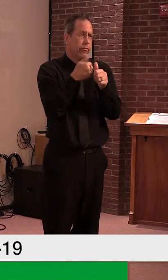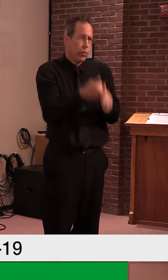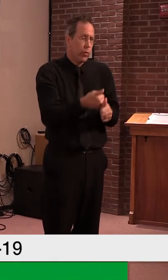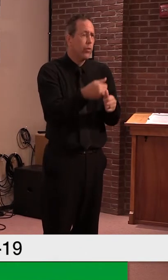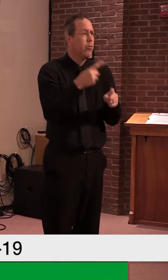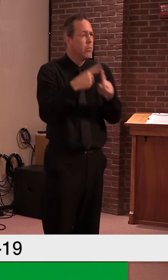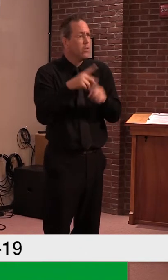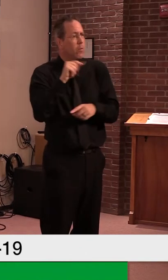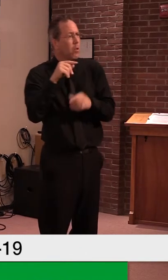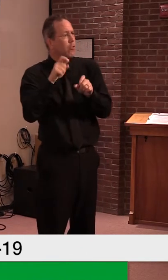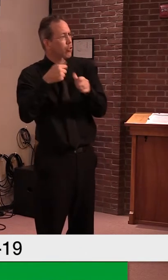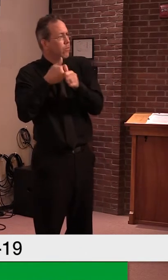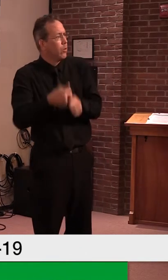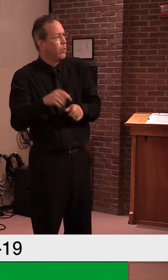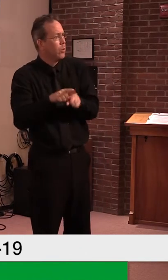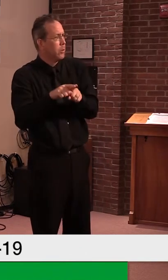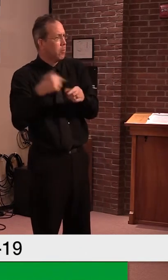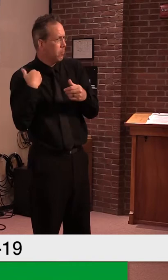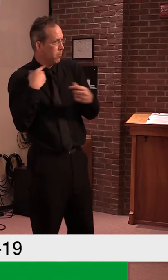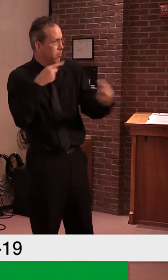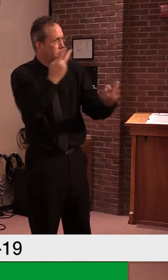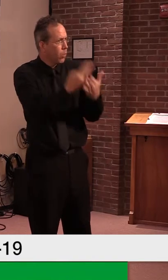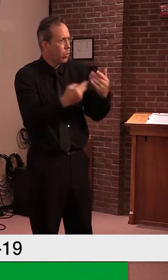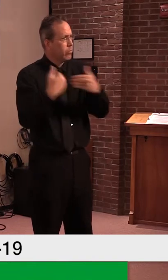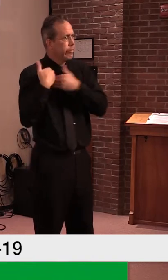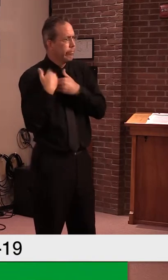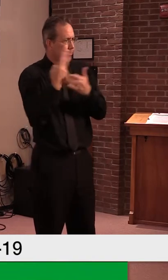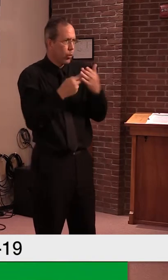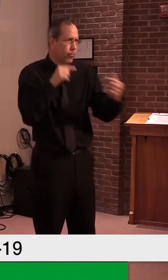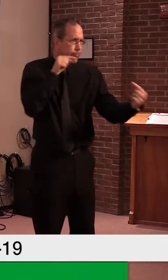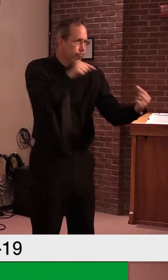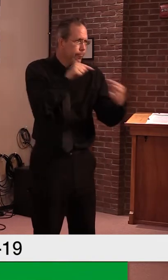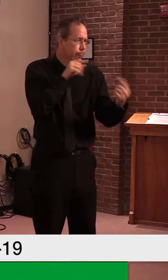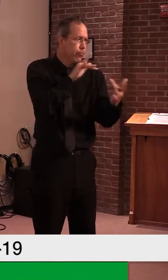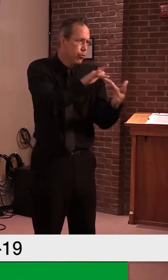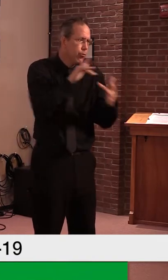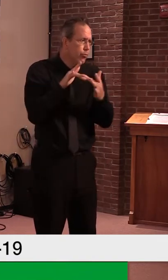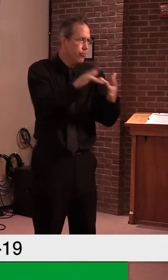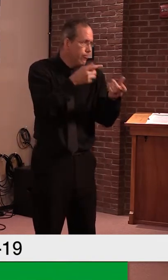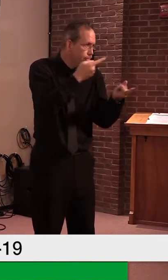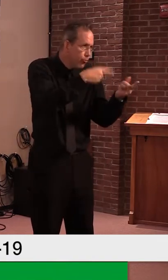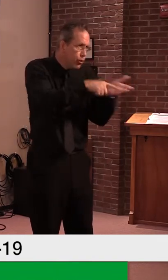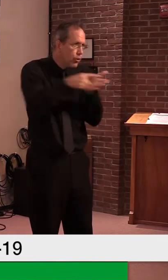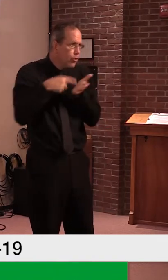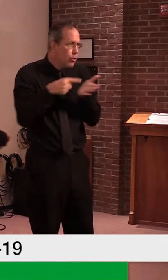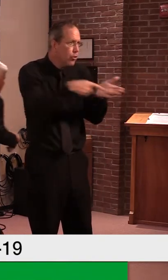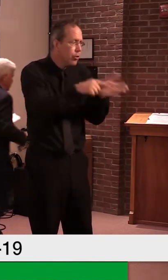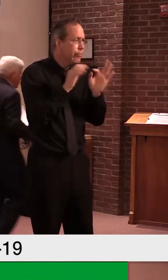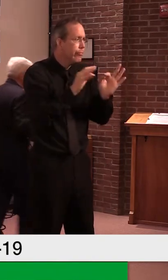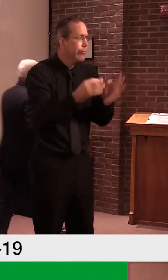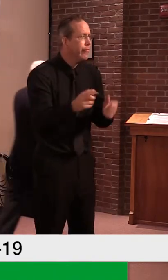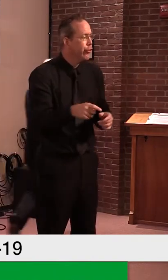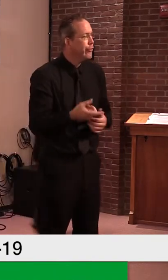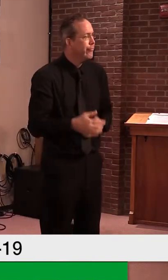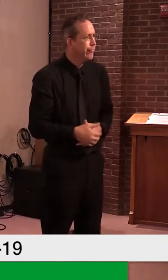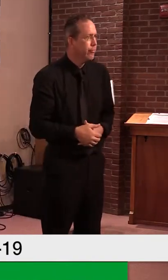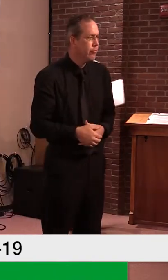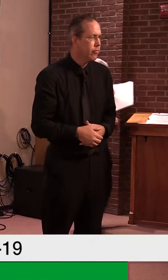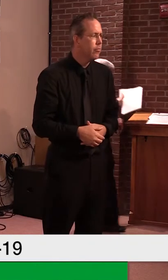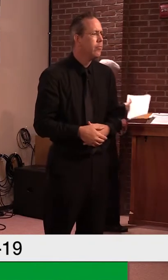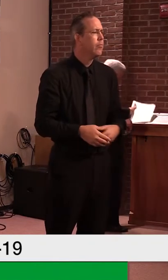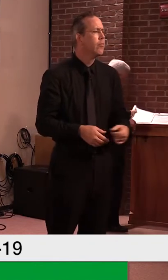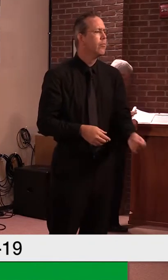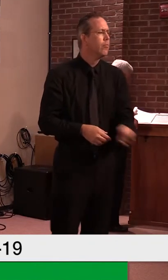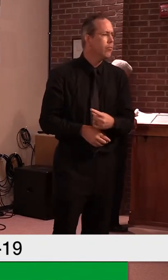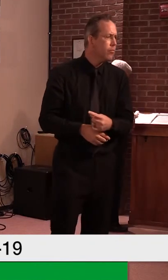Um, Governor Scott, on May 8th, there was news out of Arizona, 400 prisoners tested positive at a CoreCivic facility in